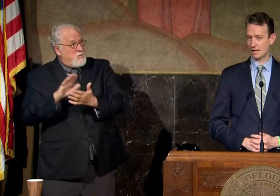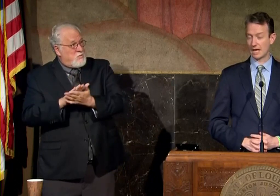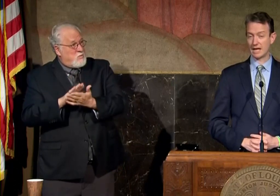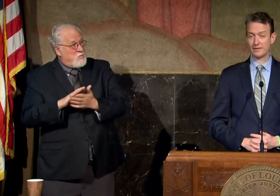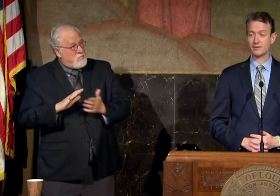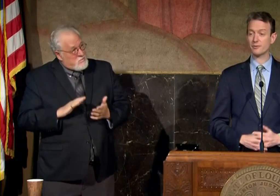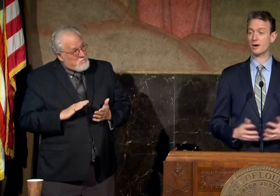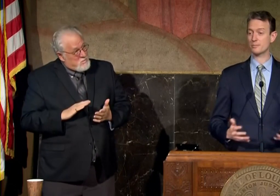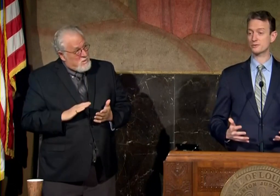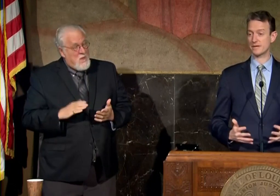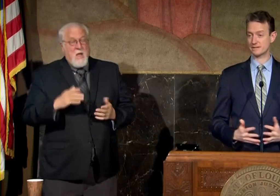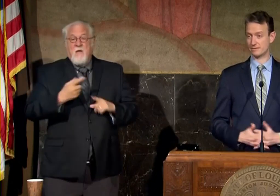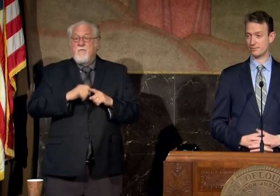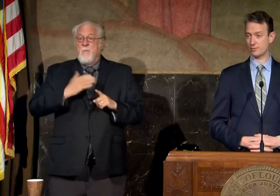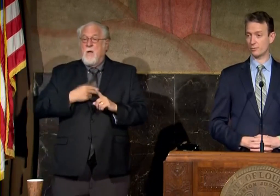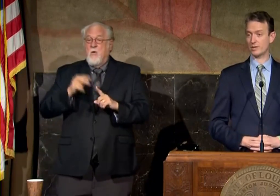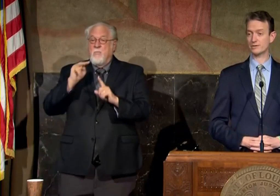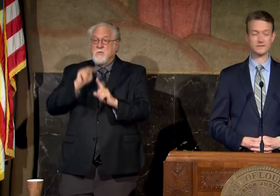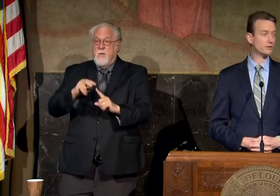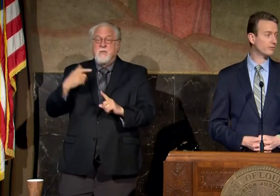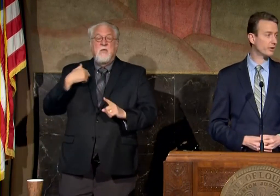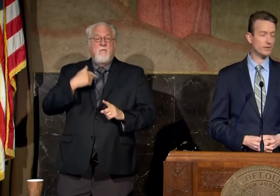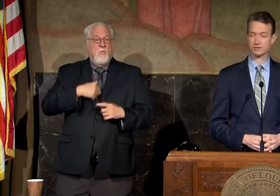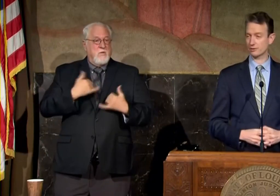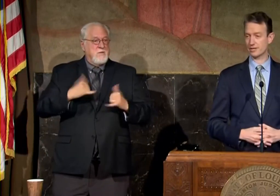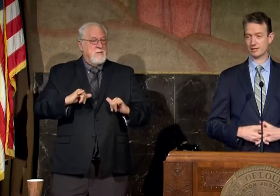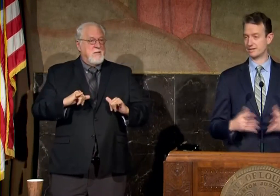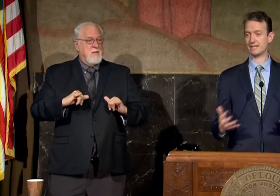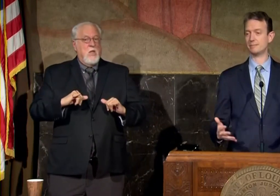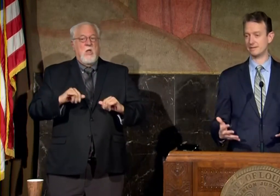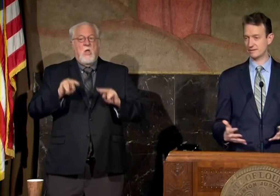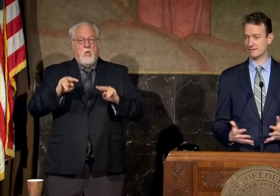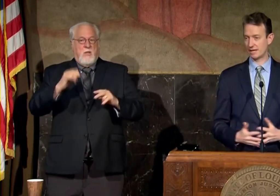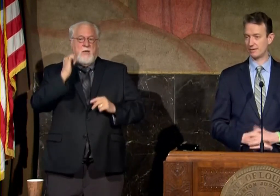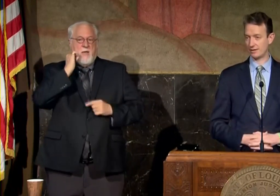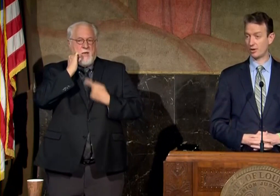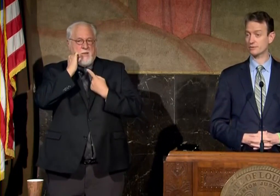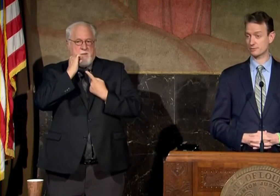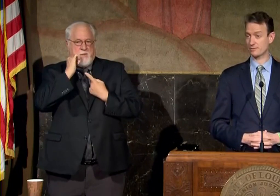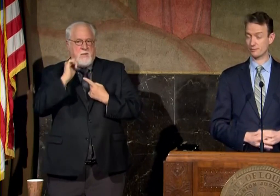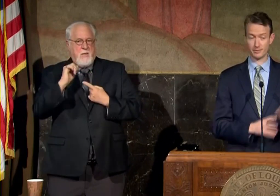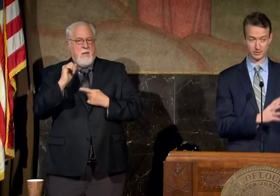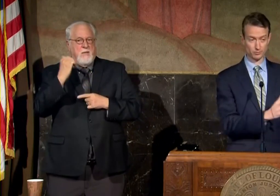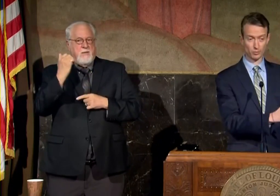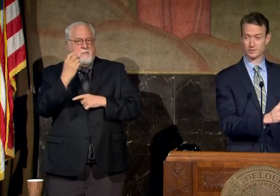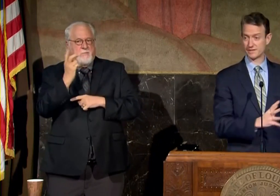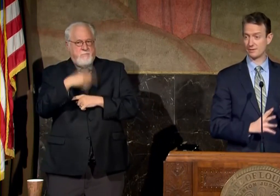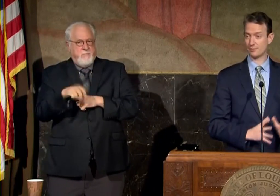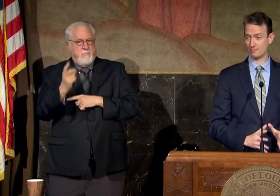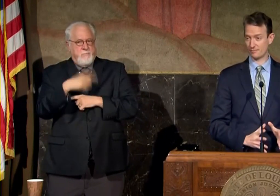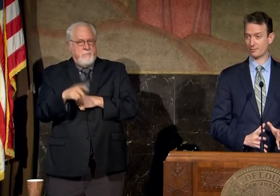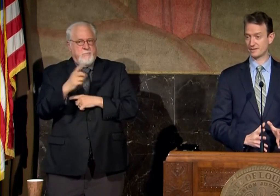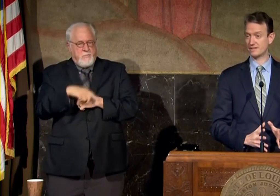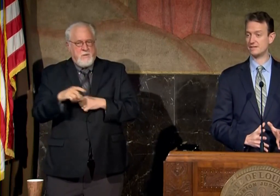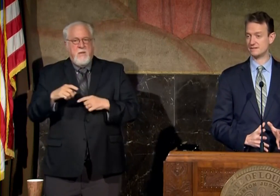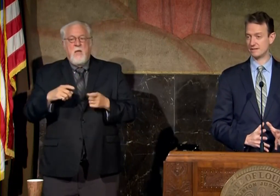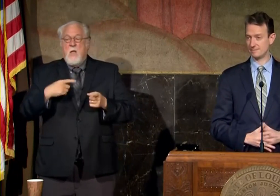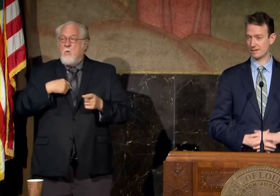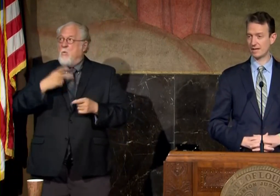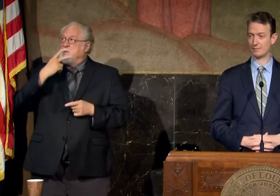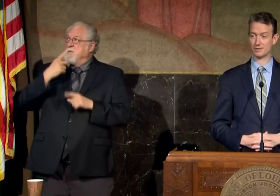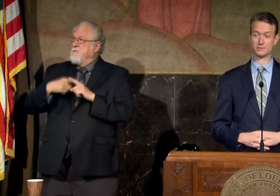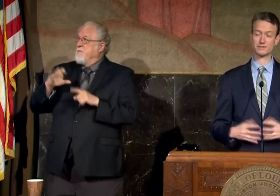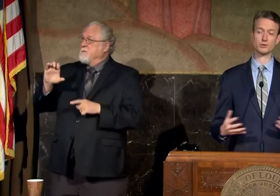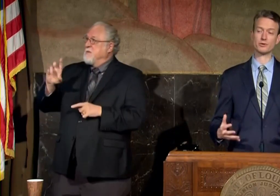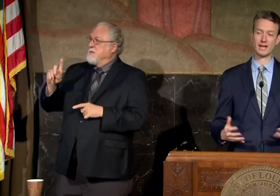i think from our perspective we are still very much looking on a daily basis at all sorts of information what we're seeing from from the cdc